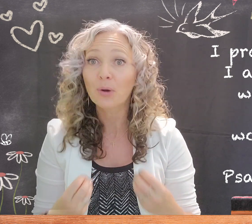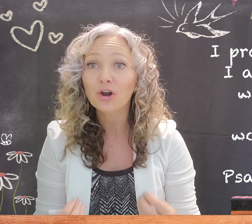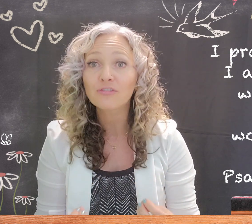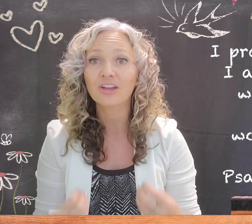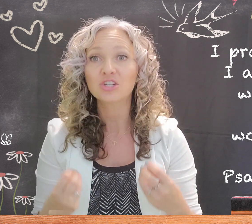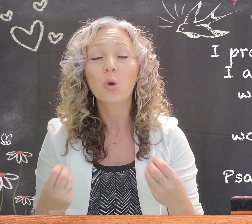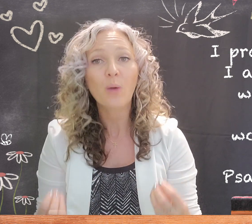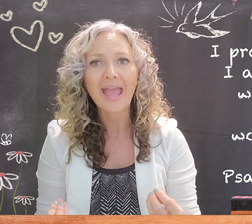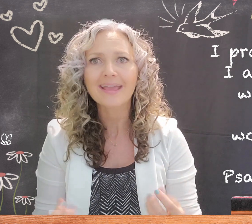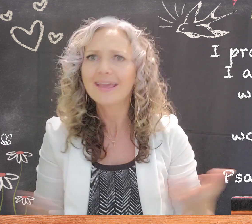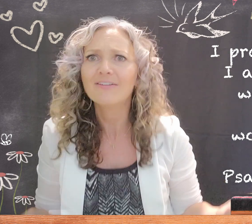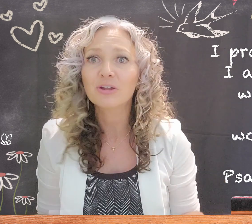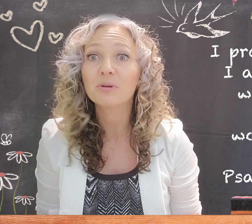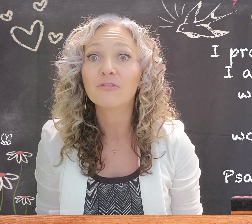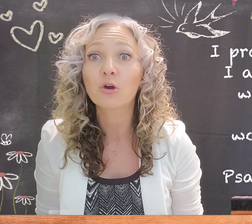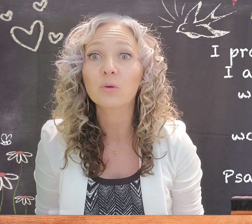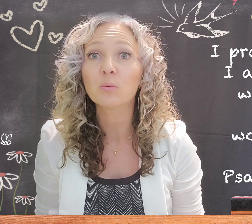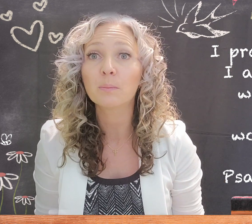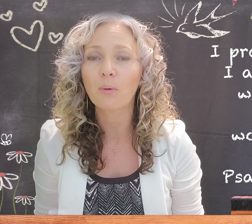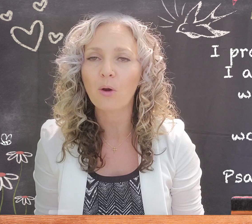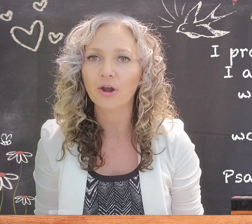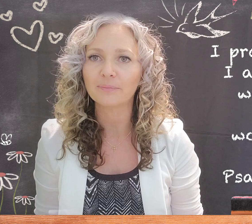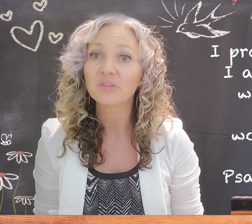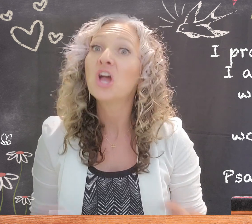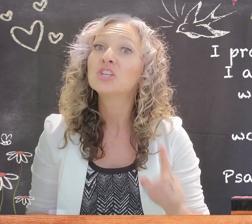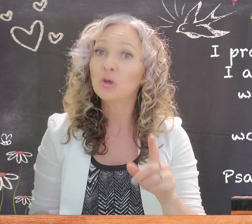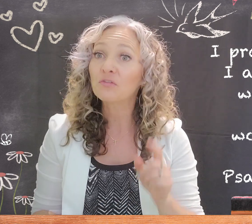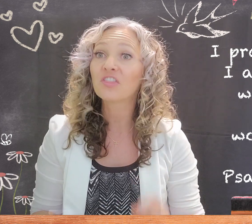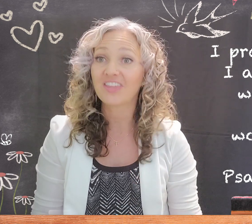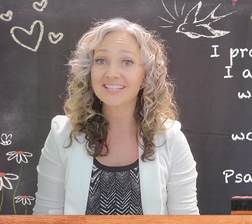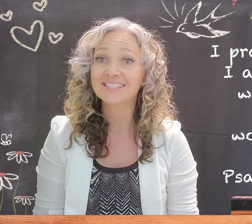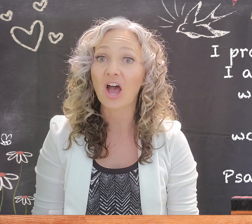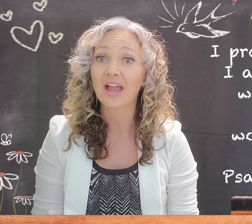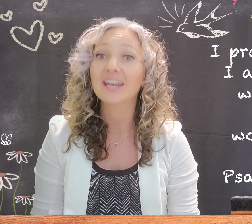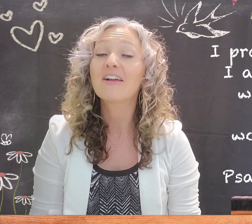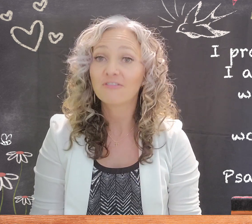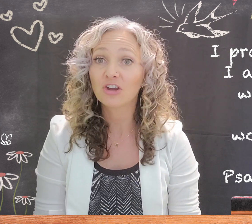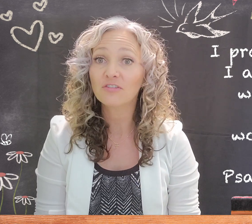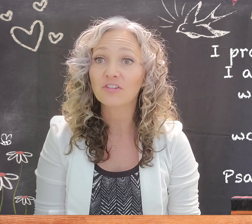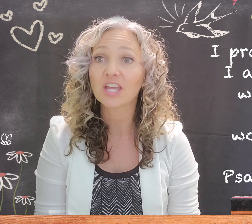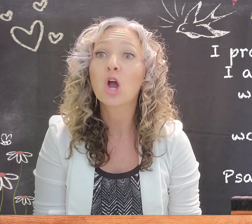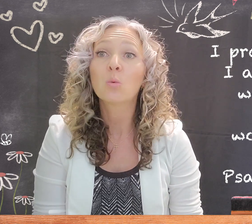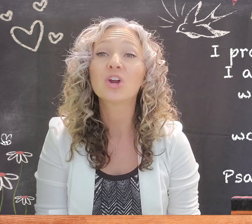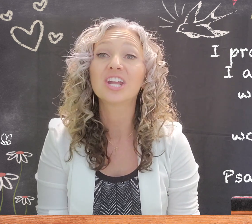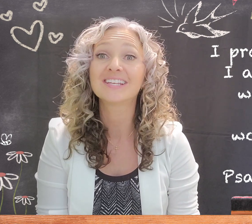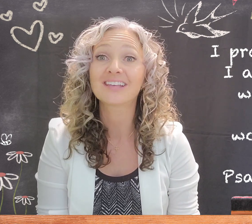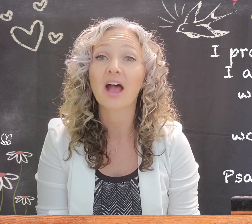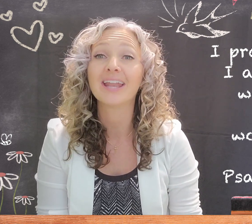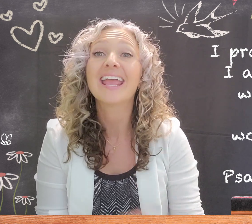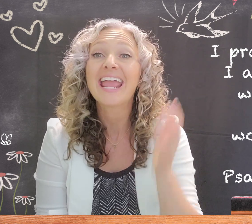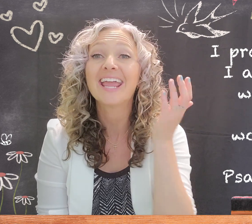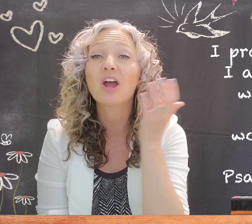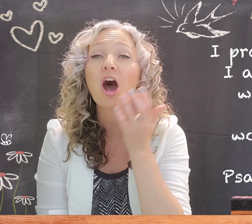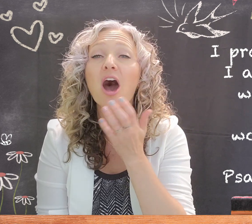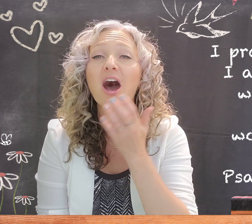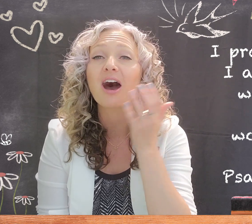perfect way, even before we were born. So for this sign, fearfully, we're going to sign in awe.